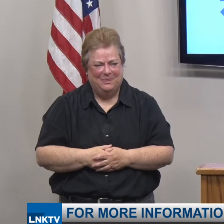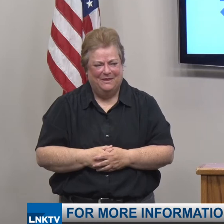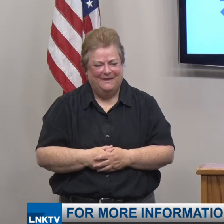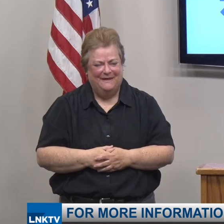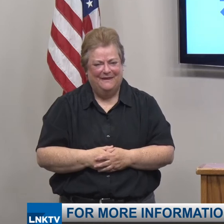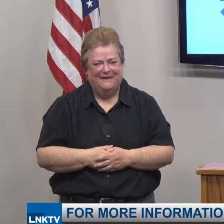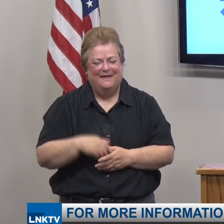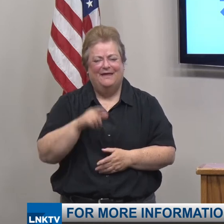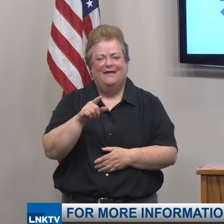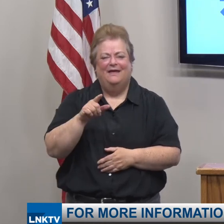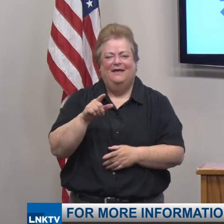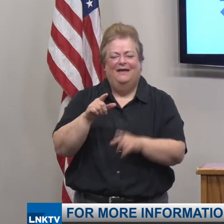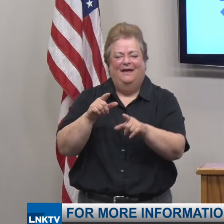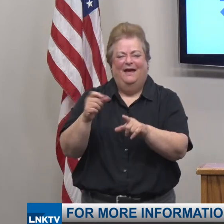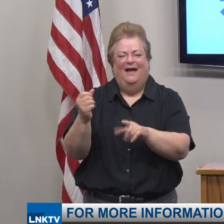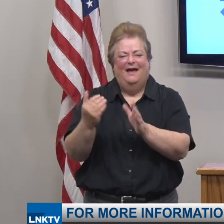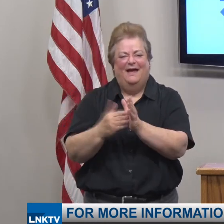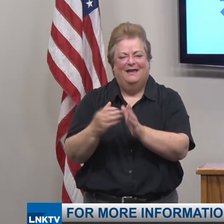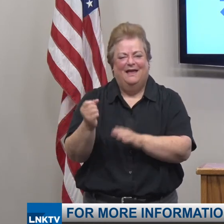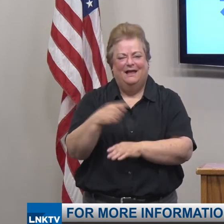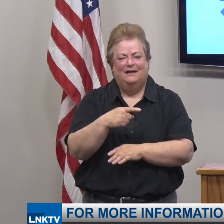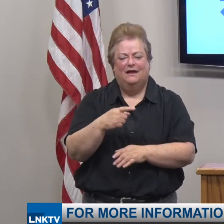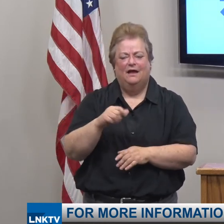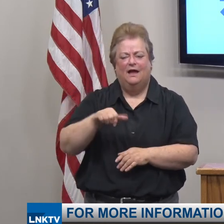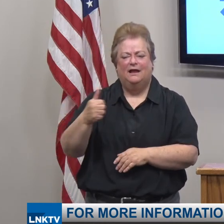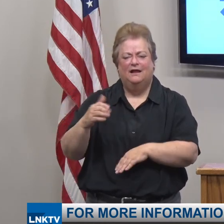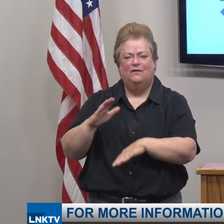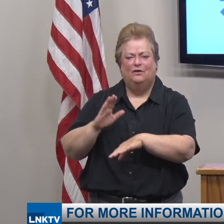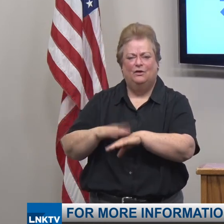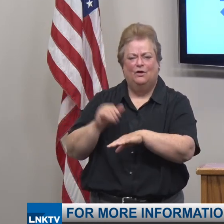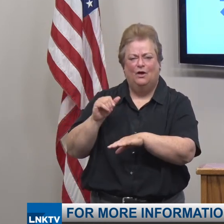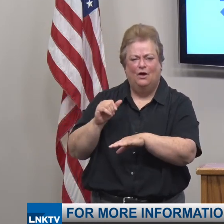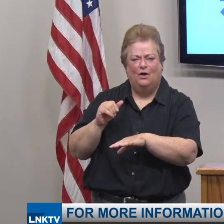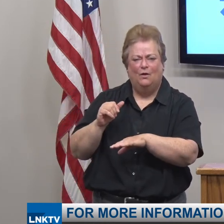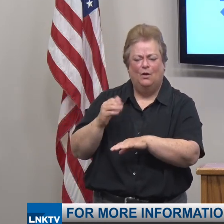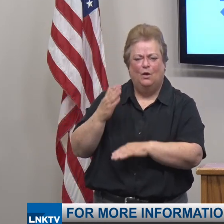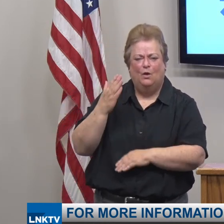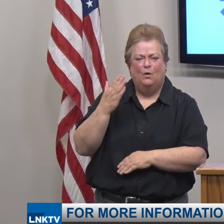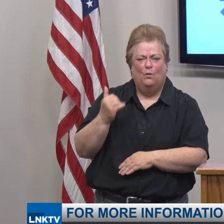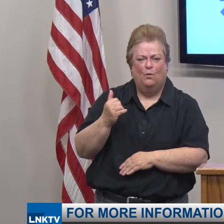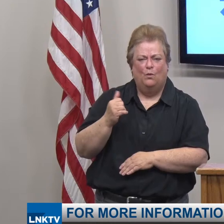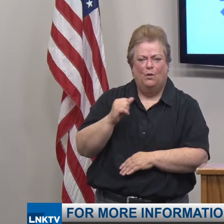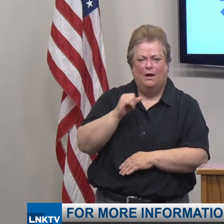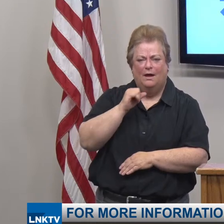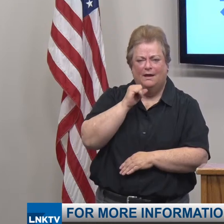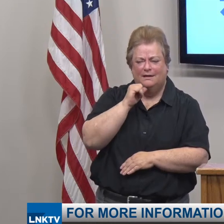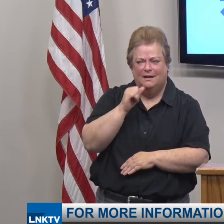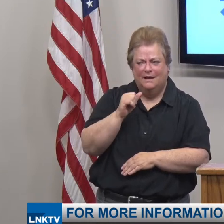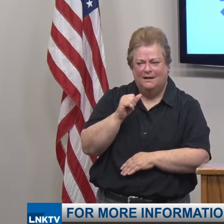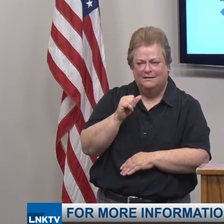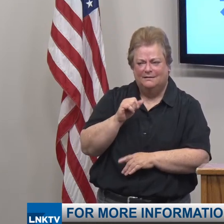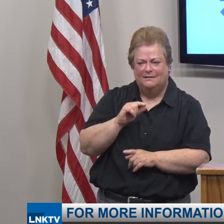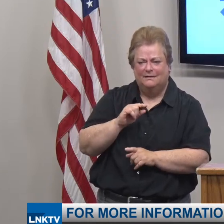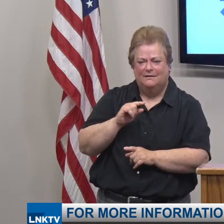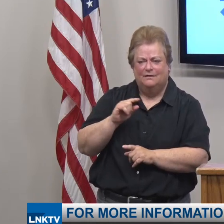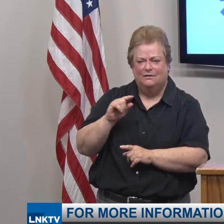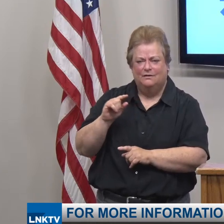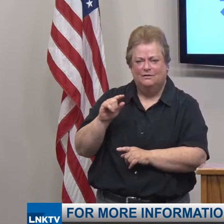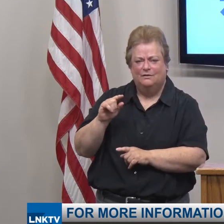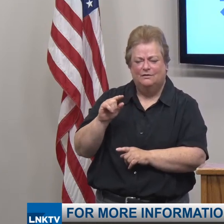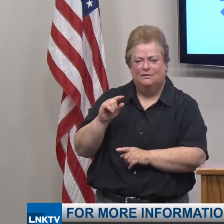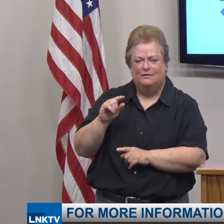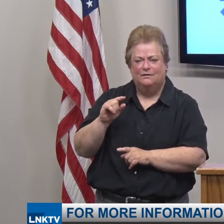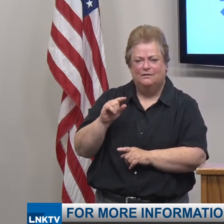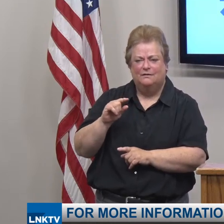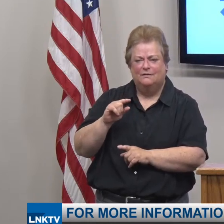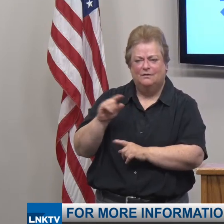There seems to be maybe another call for at this point, why don't we just go to herd immunity, allow for young people